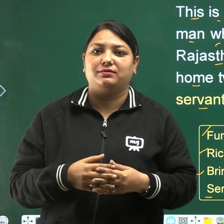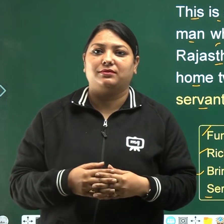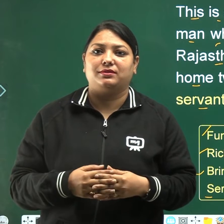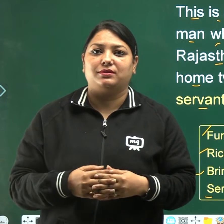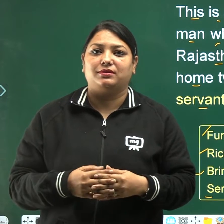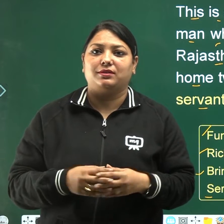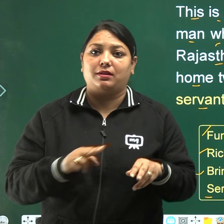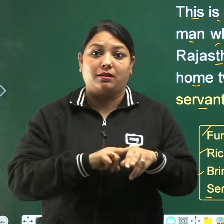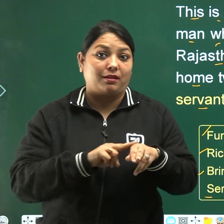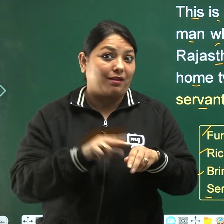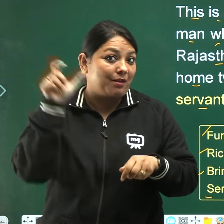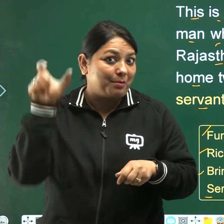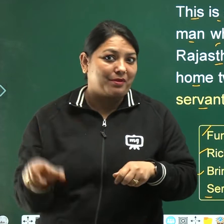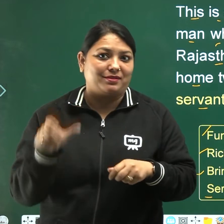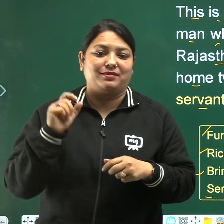knocker.